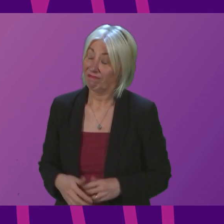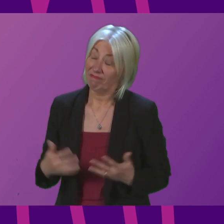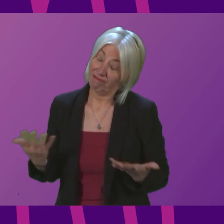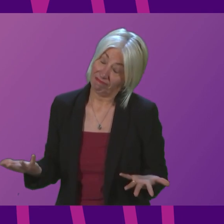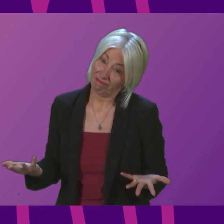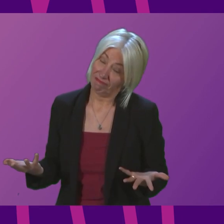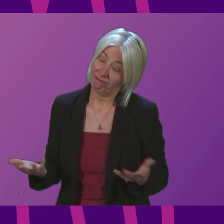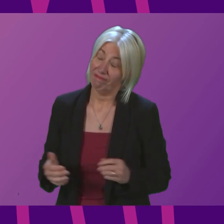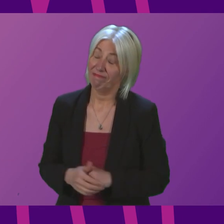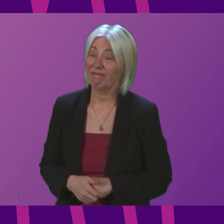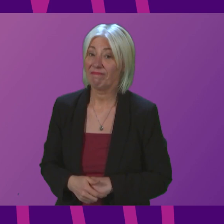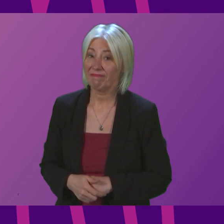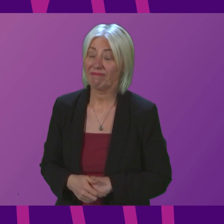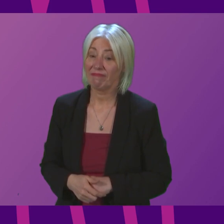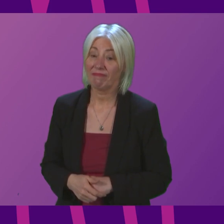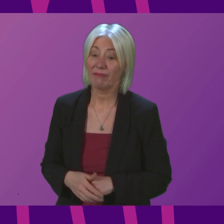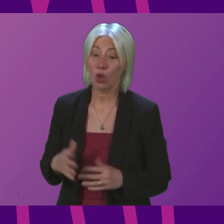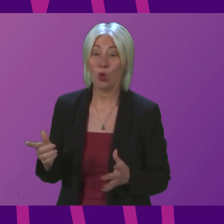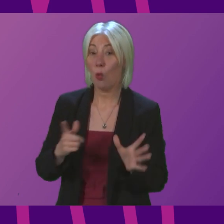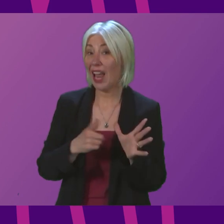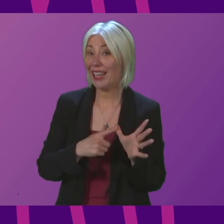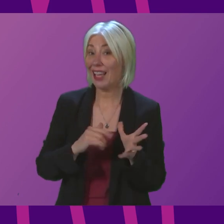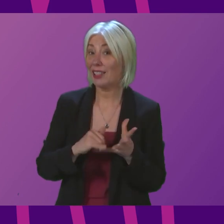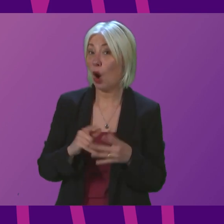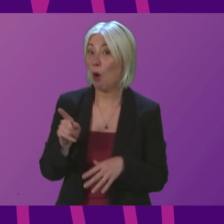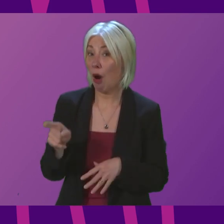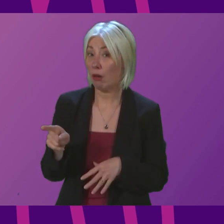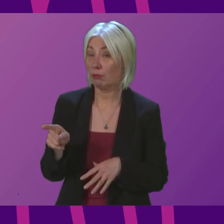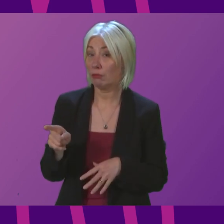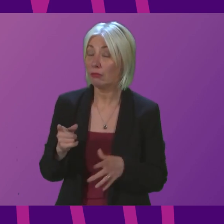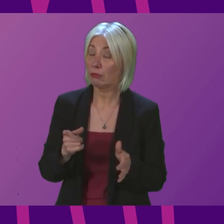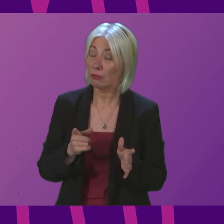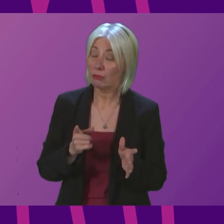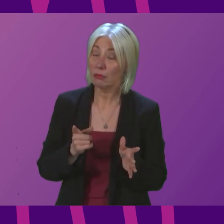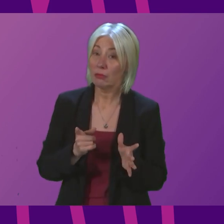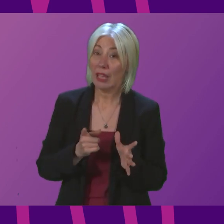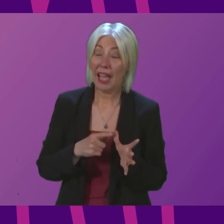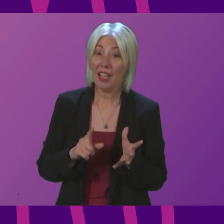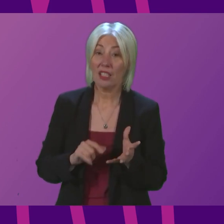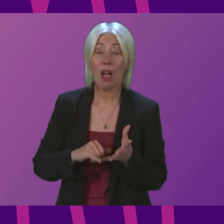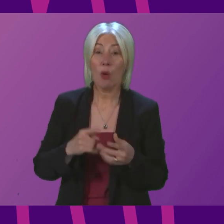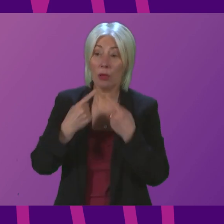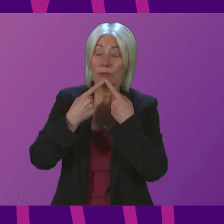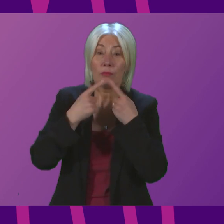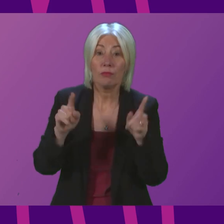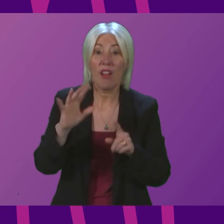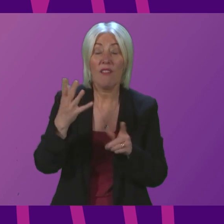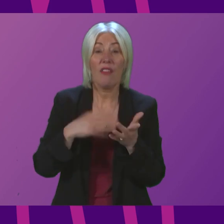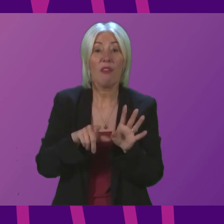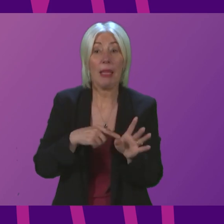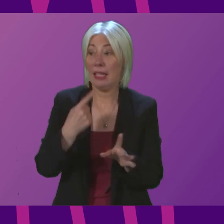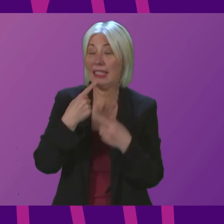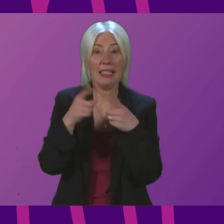so when when Anna Sauer when Anna Sauer told the country on the 5th of May